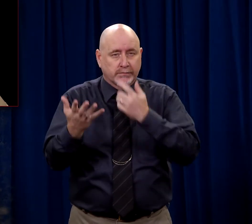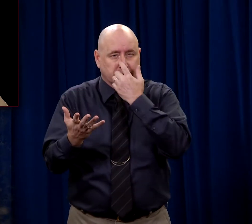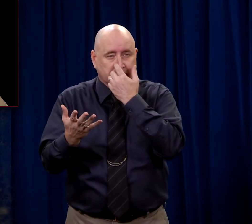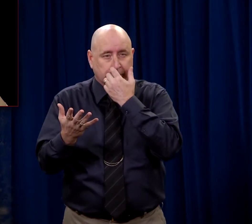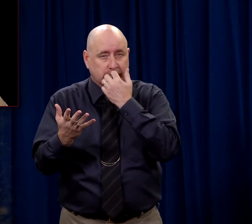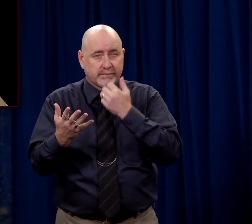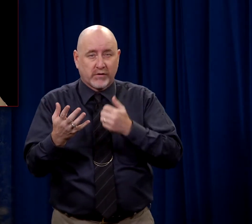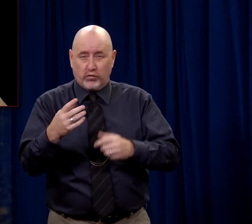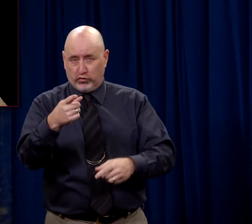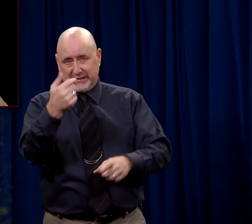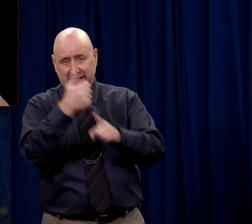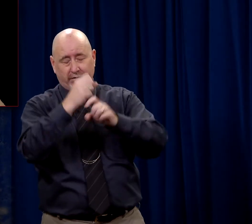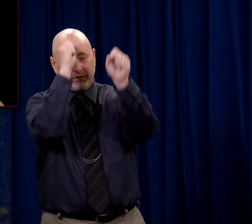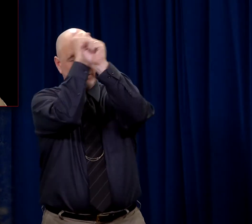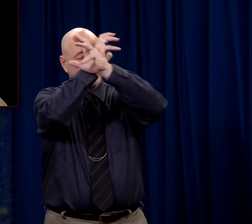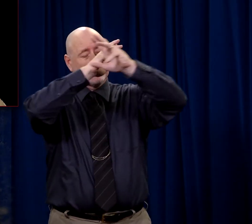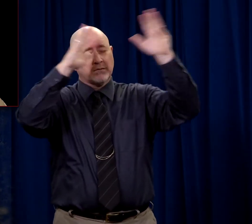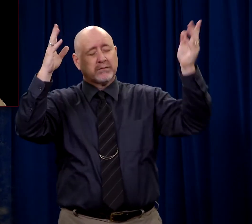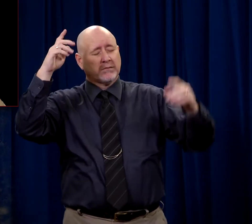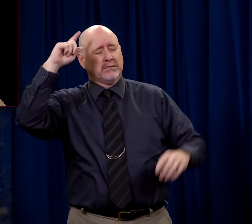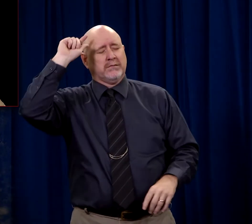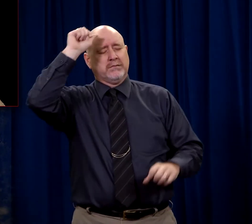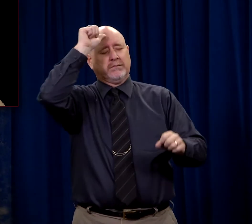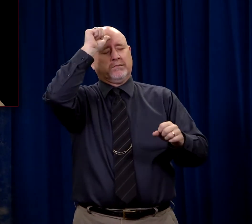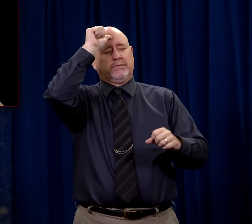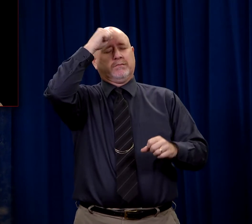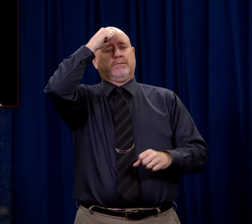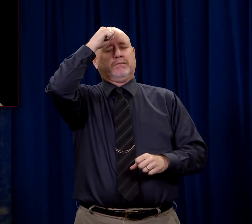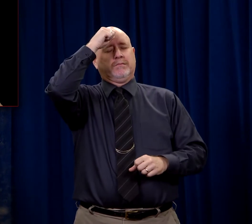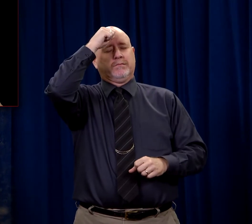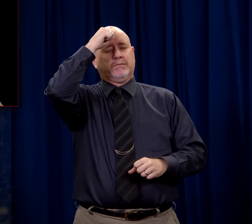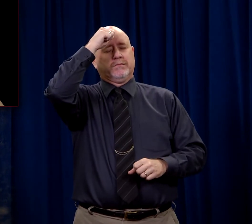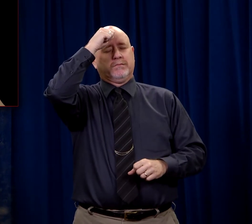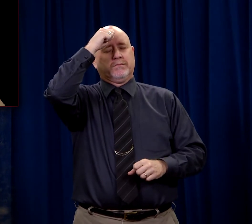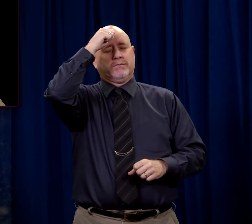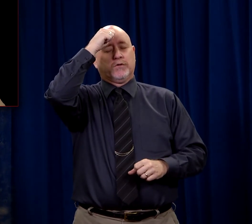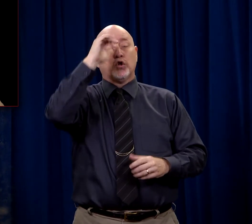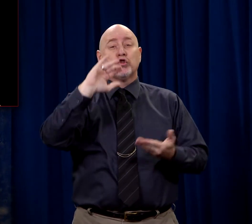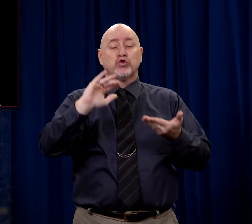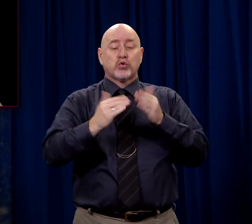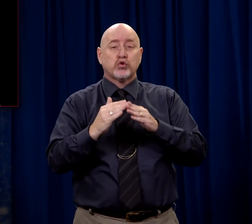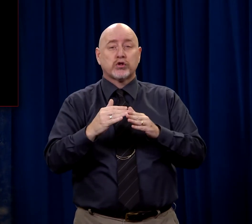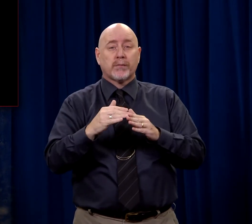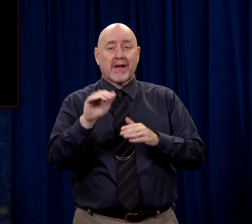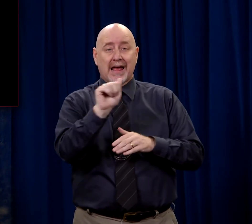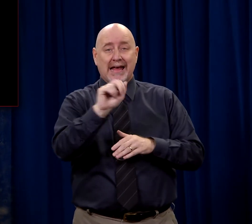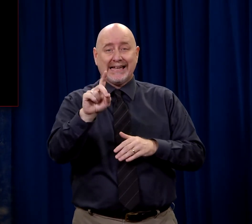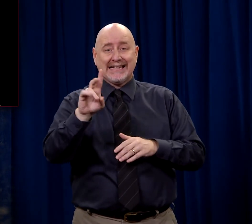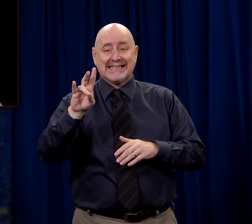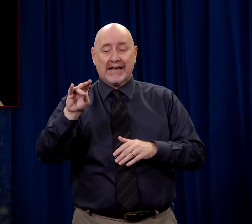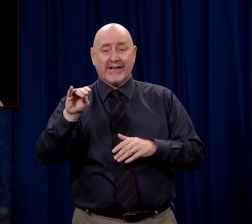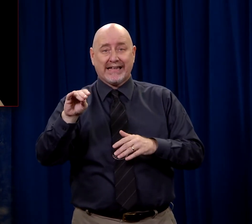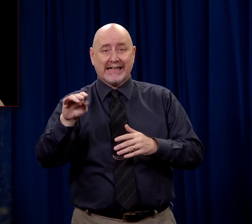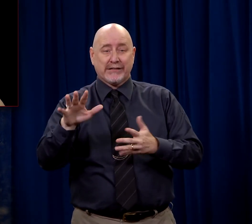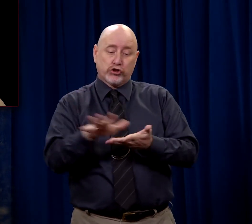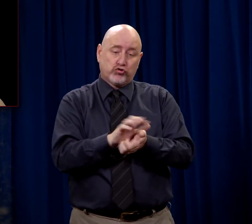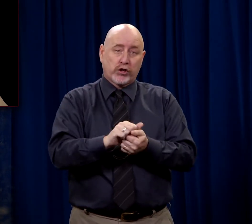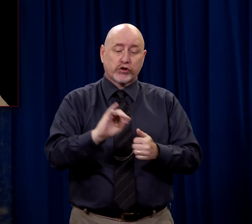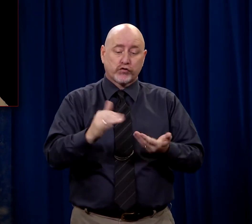when you think about crucifixion, perhaps you have a picture in your mind. At the destruction of Jerusalem in AD 70, thousands of